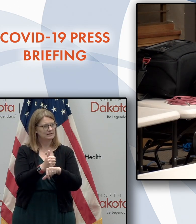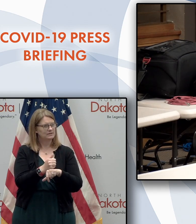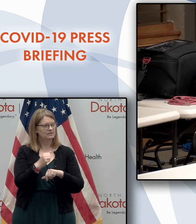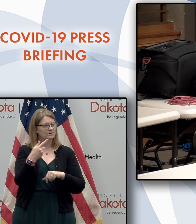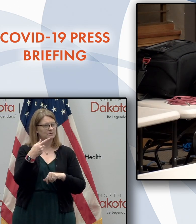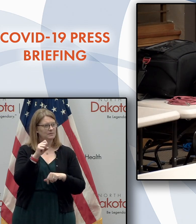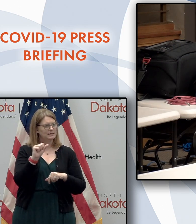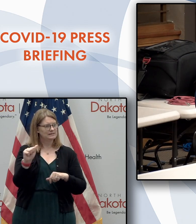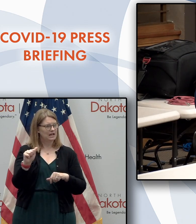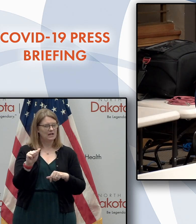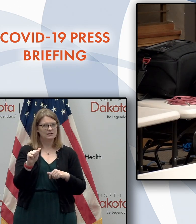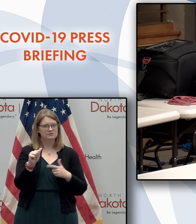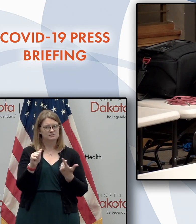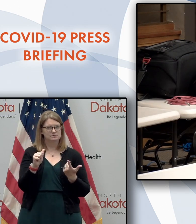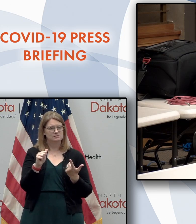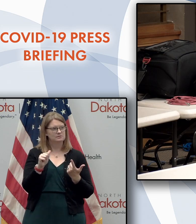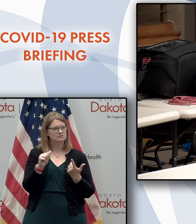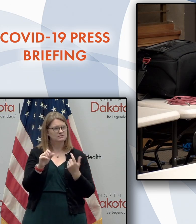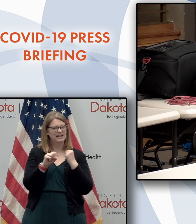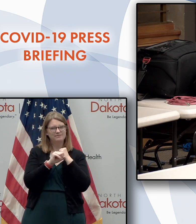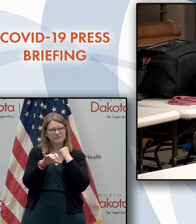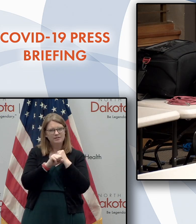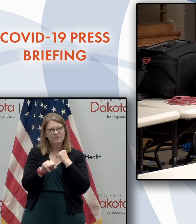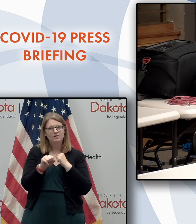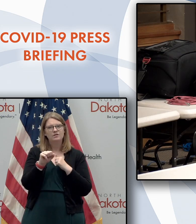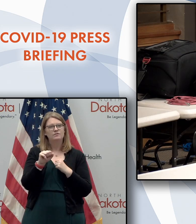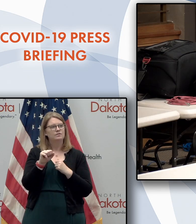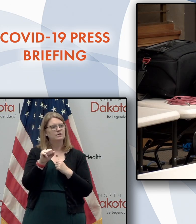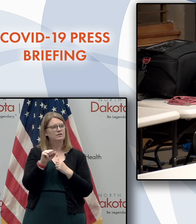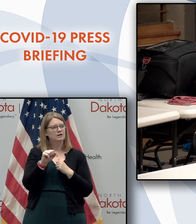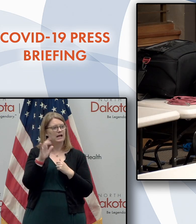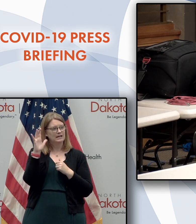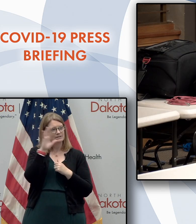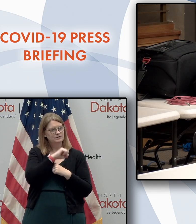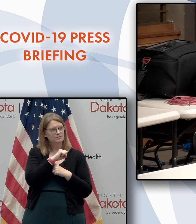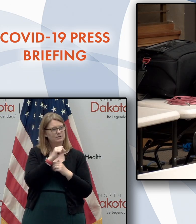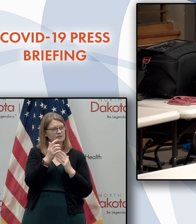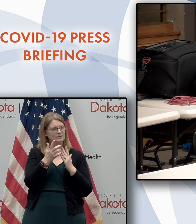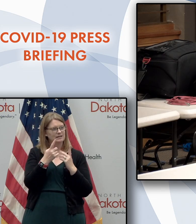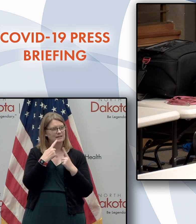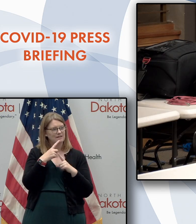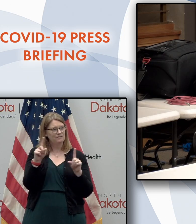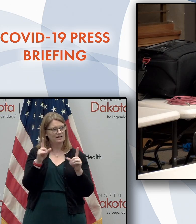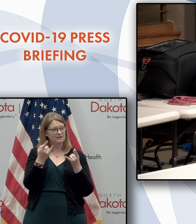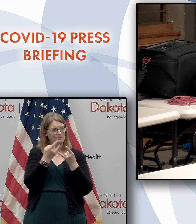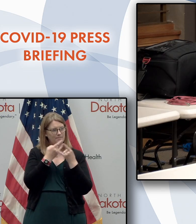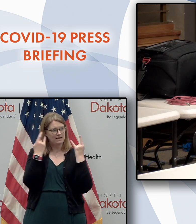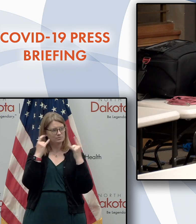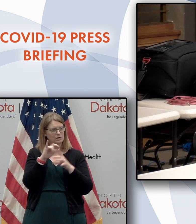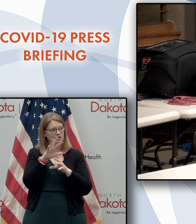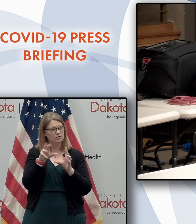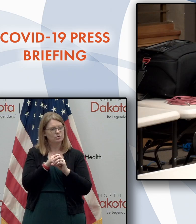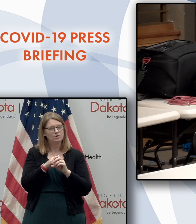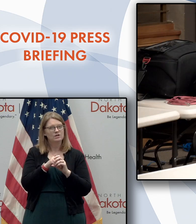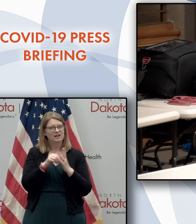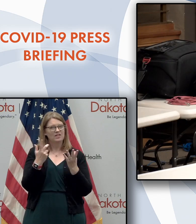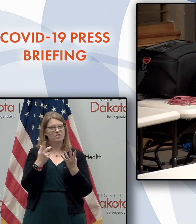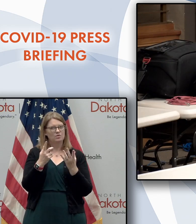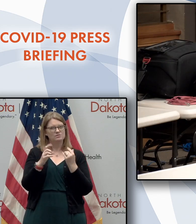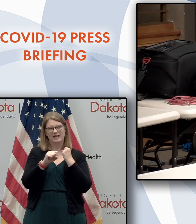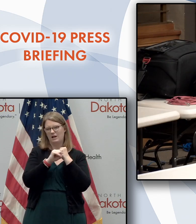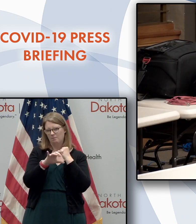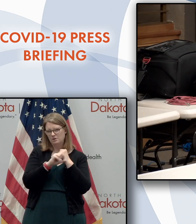PSAs and whatnot for COVID initiatives and whatnot. I'm assuming the effectiveness of mask wearing is going to be included in those PSAs.